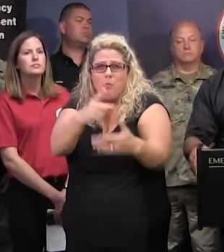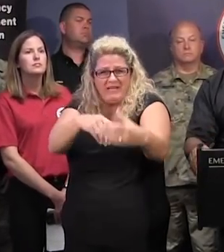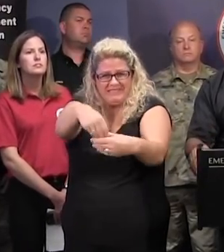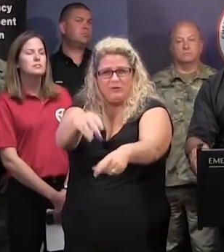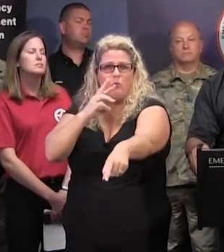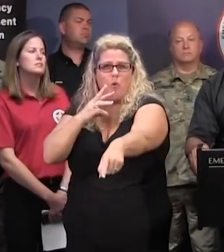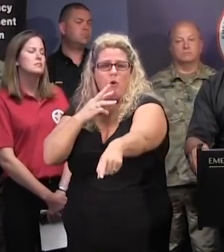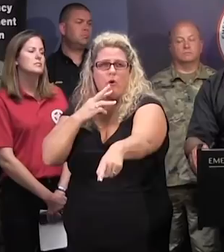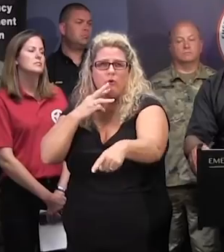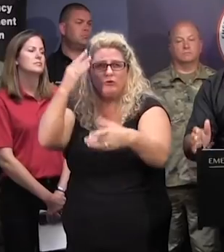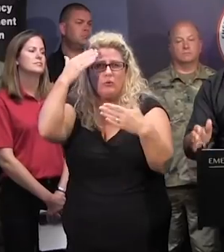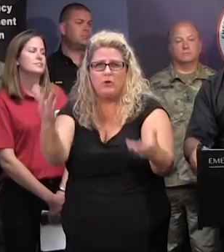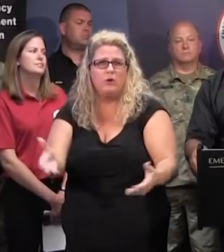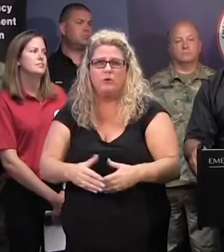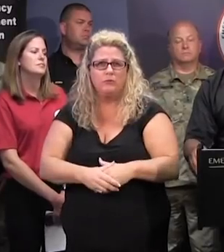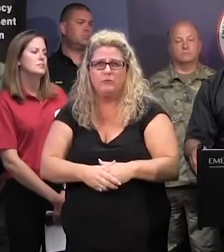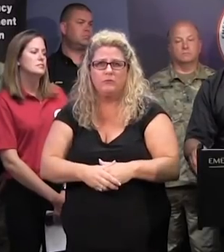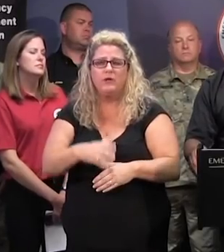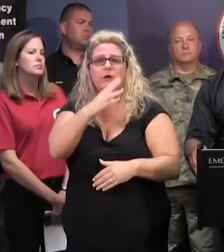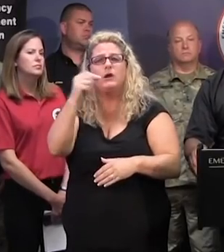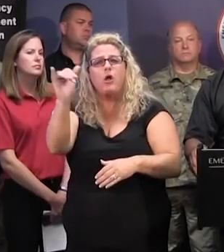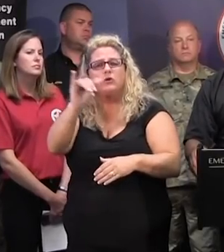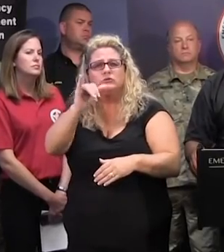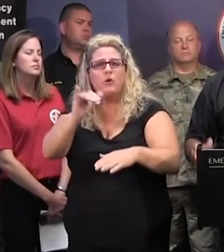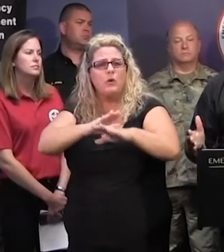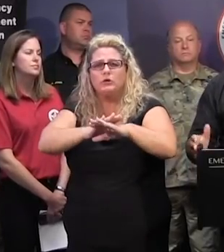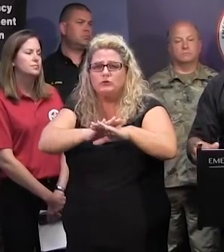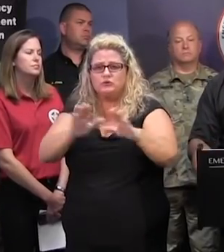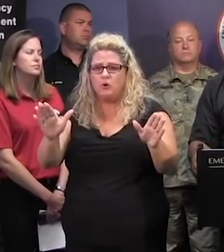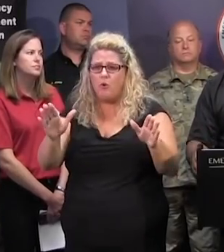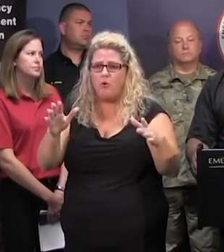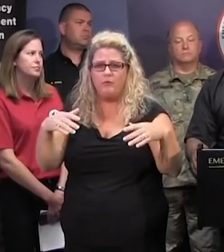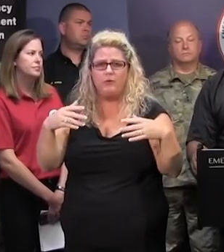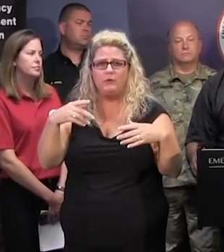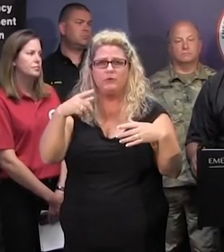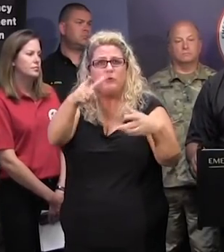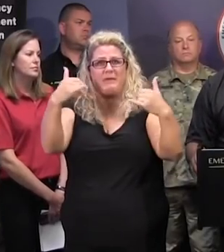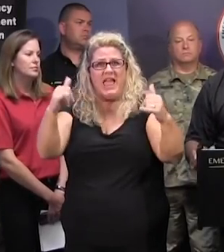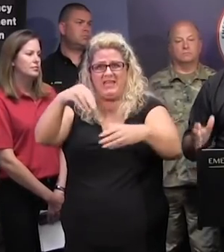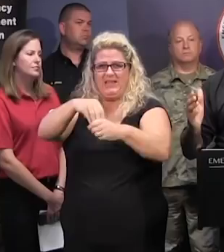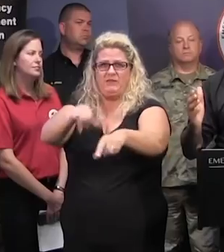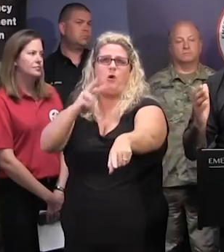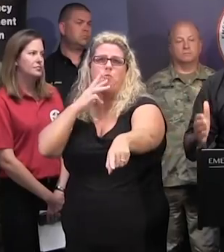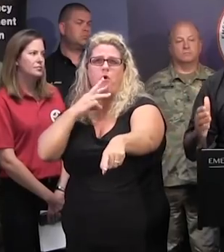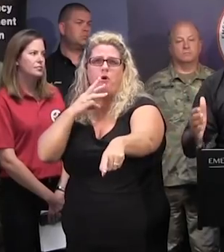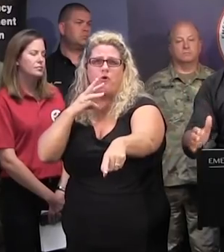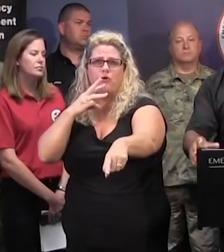the roadway could be washed out. And something else, don't use or play and stand in water for